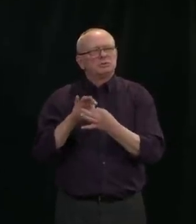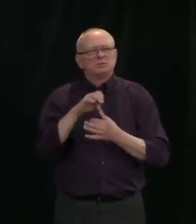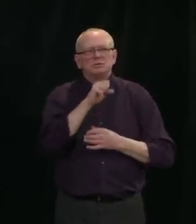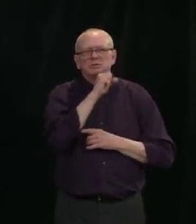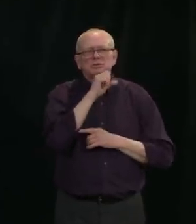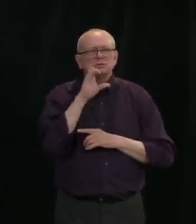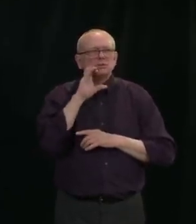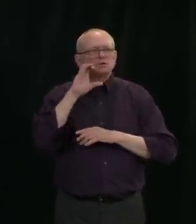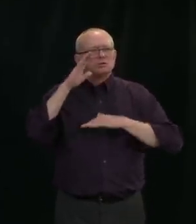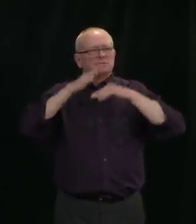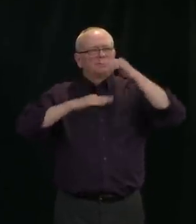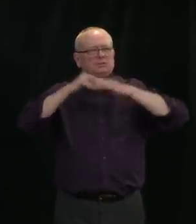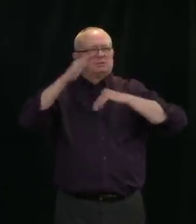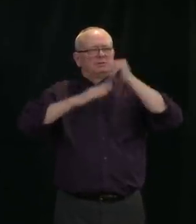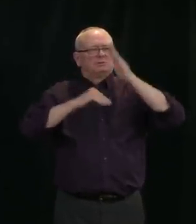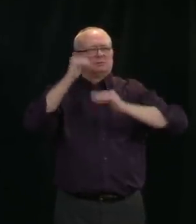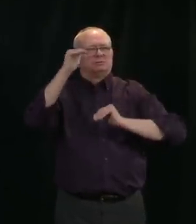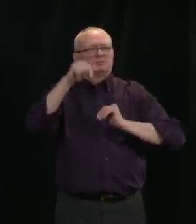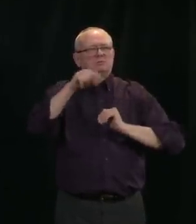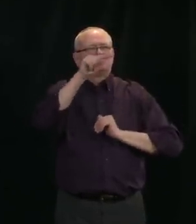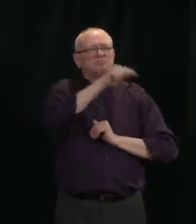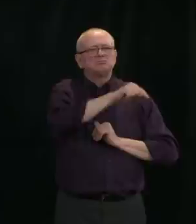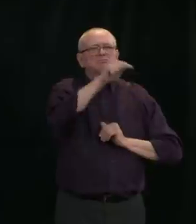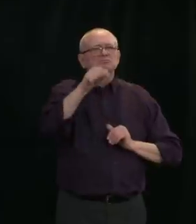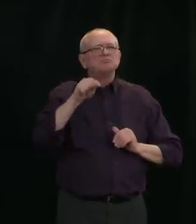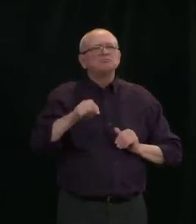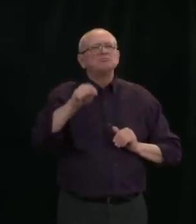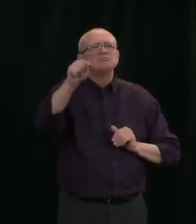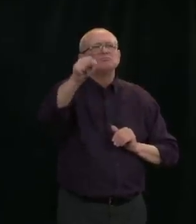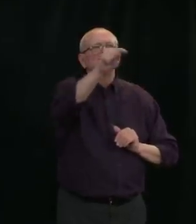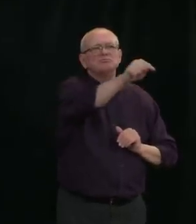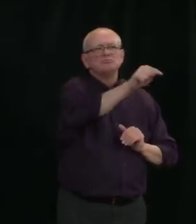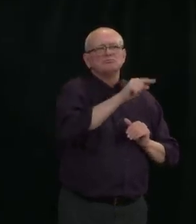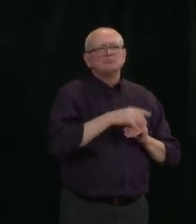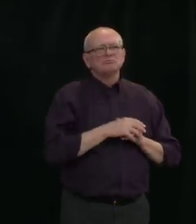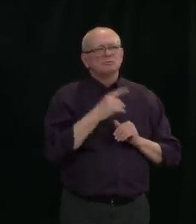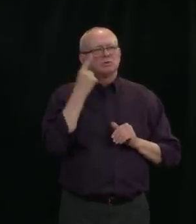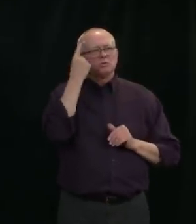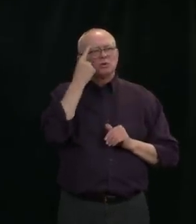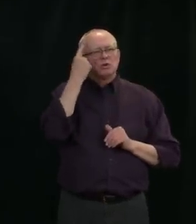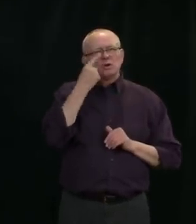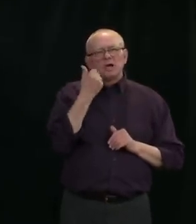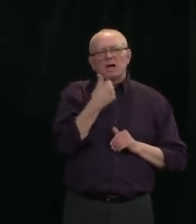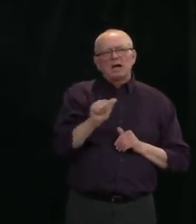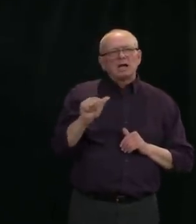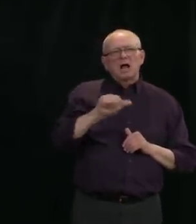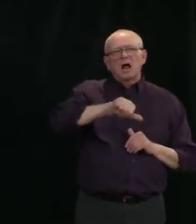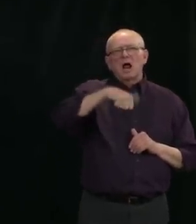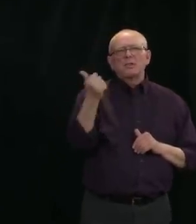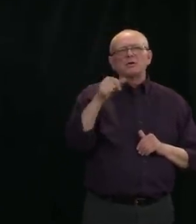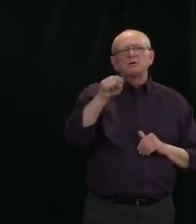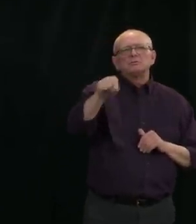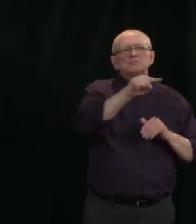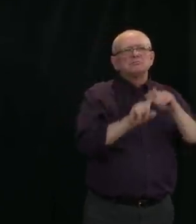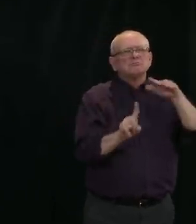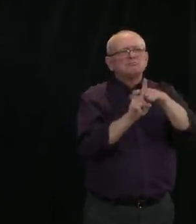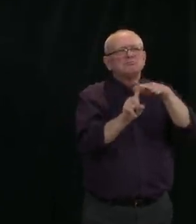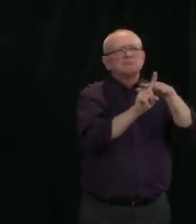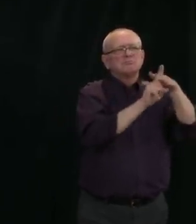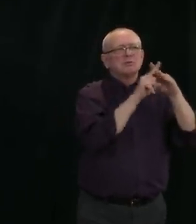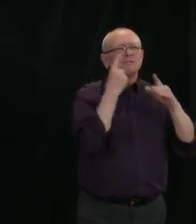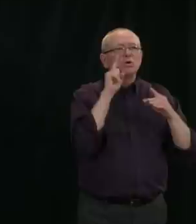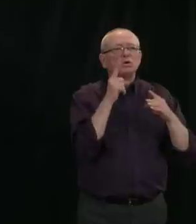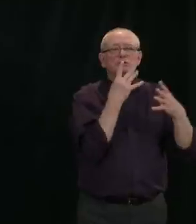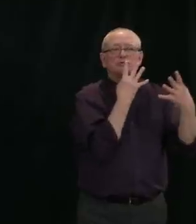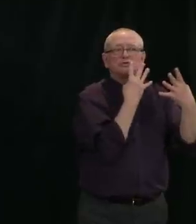verified in places such as jails or some of the larger centers that have been turned into those without a permanent address. Will we be